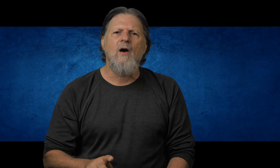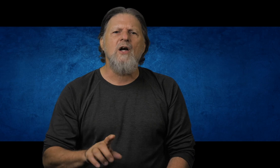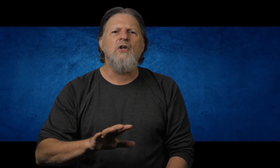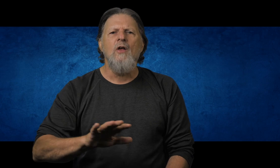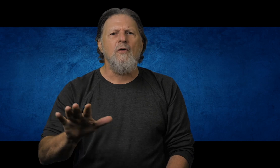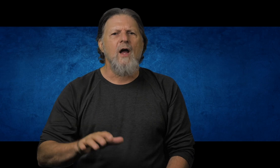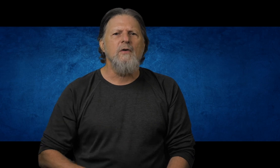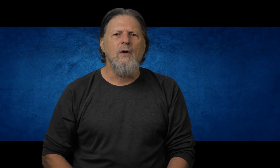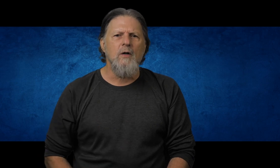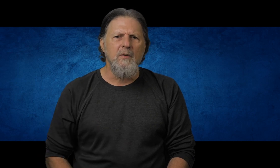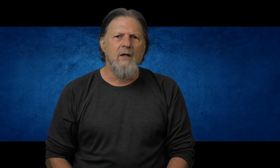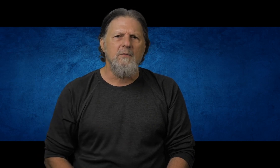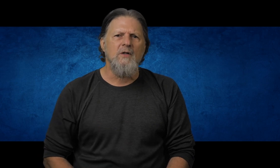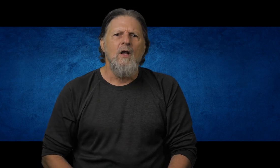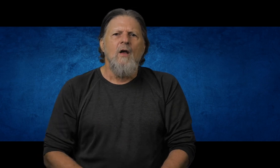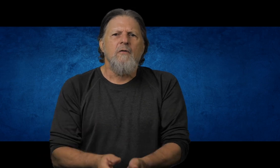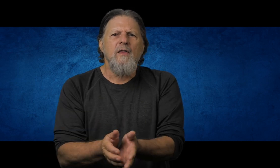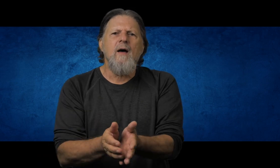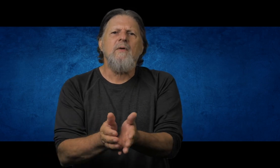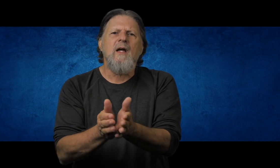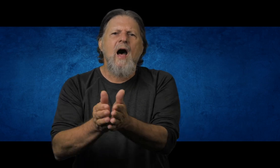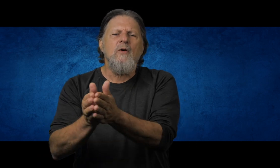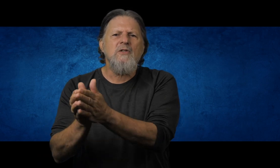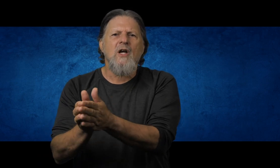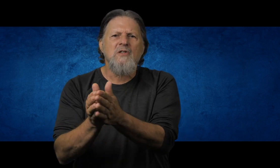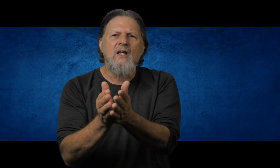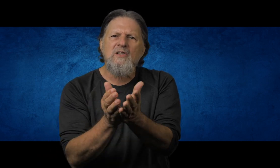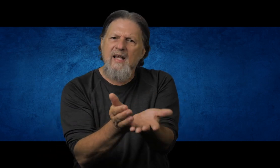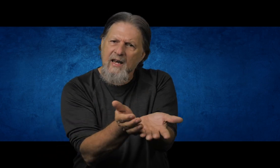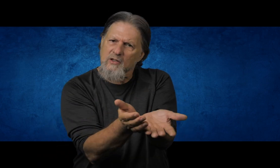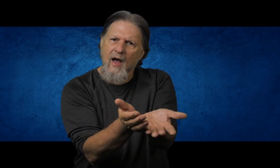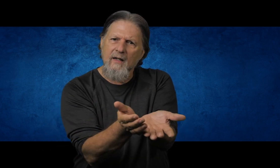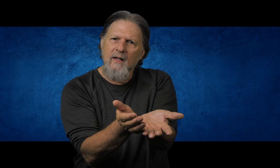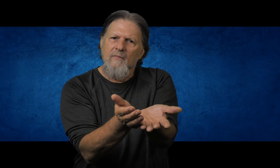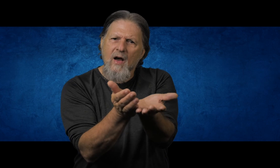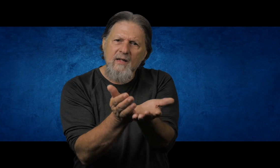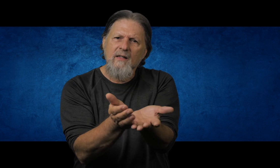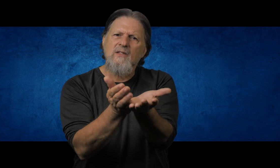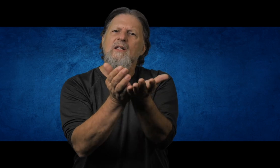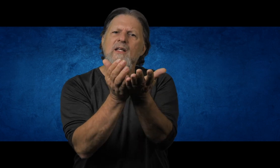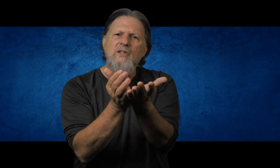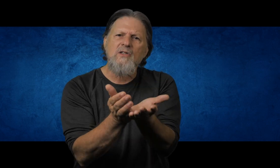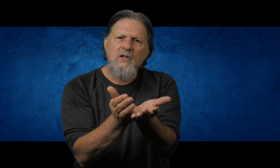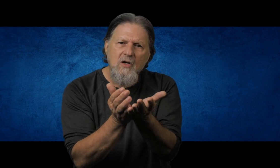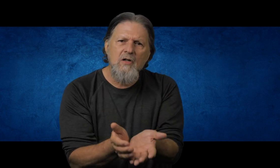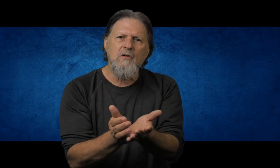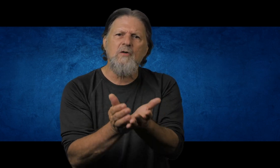cross for everyone who believes. For them, God who is just is satisfied. Now get this. This is the good news